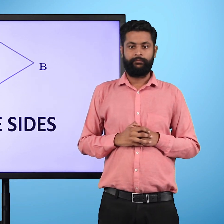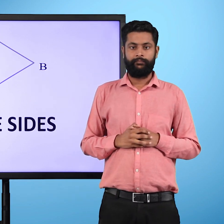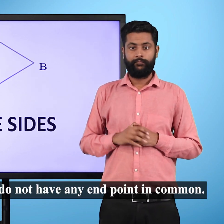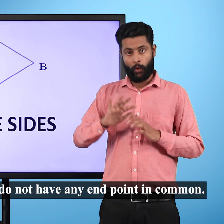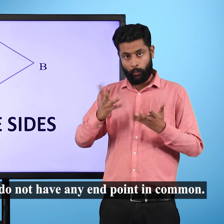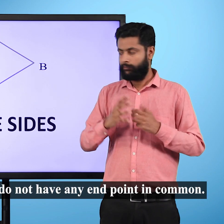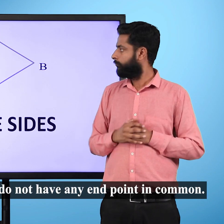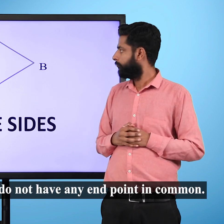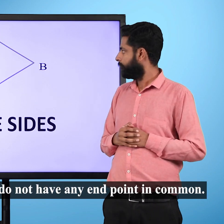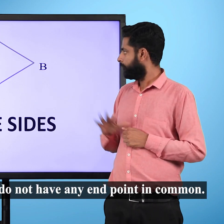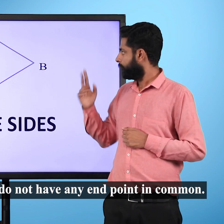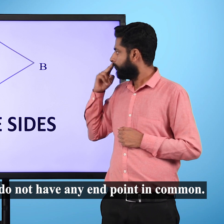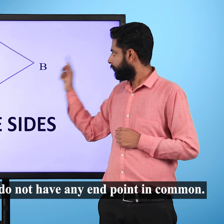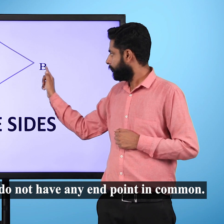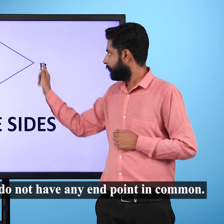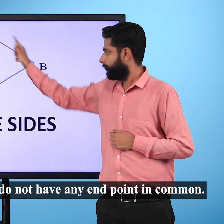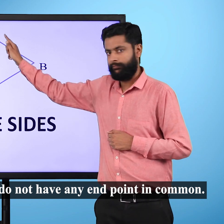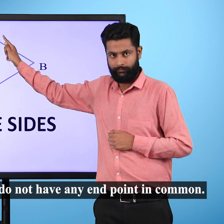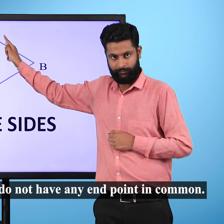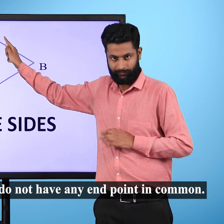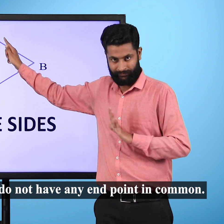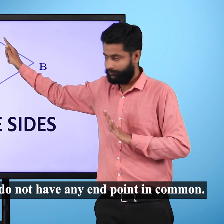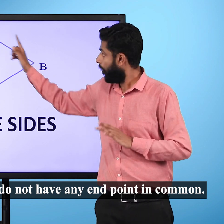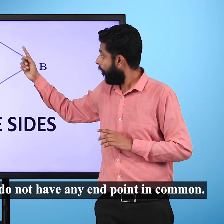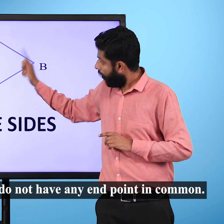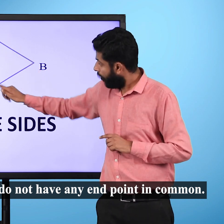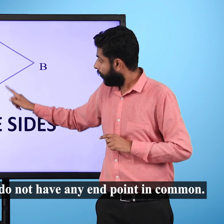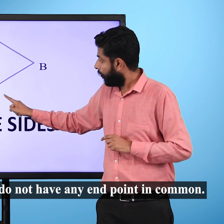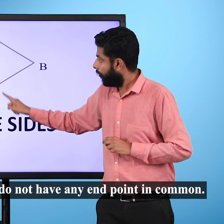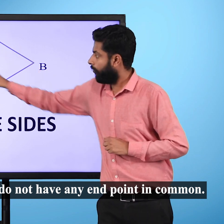You will notice that these sides do not have any end point in common.